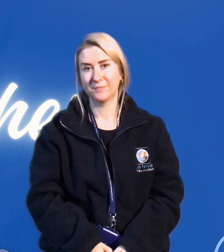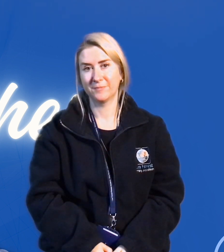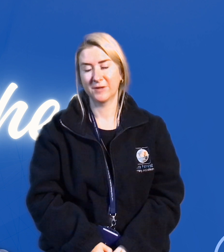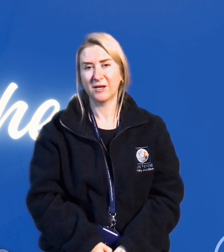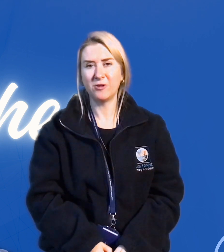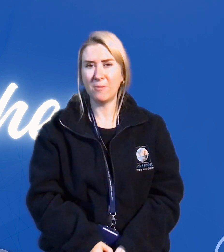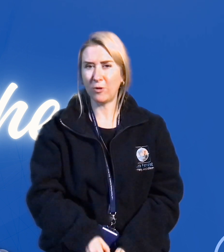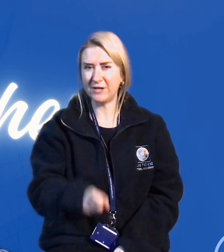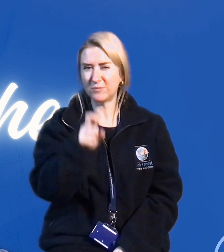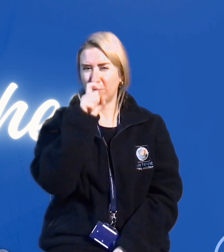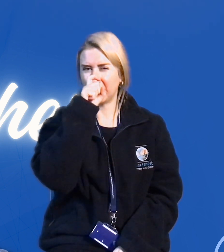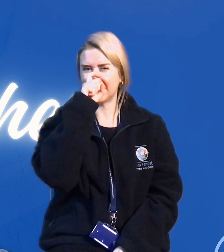Can you remember what this one was?